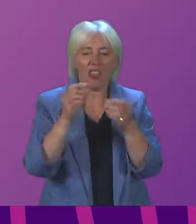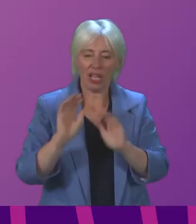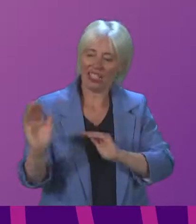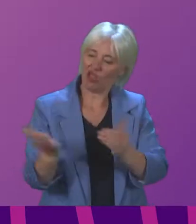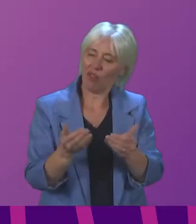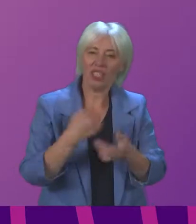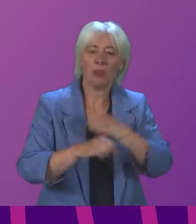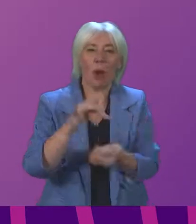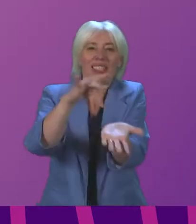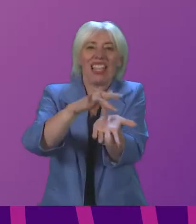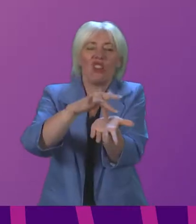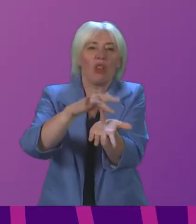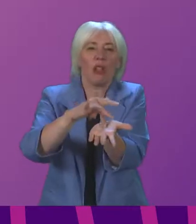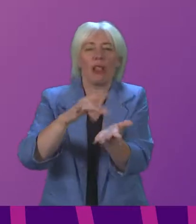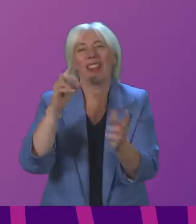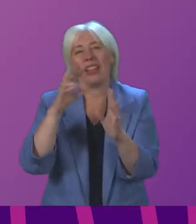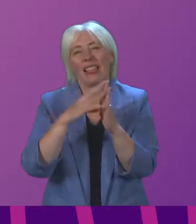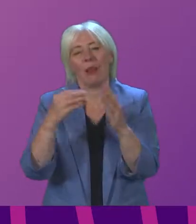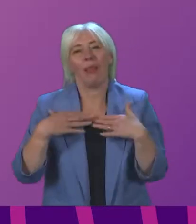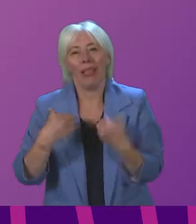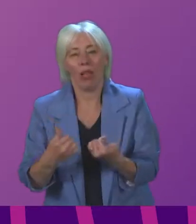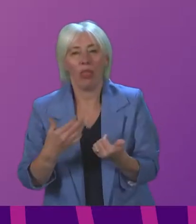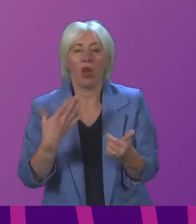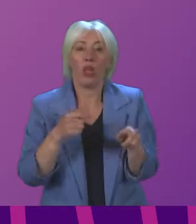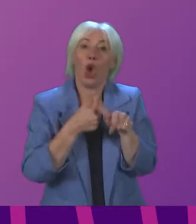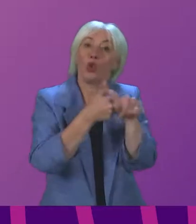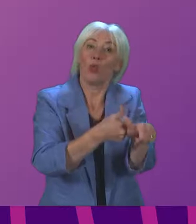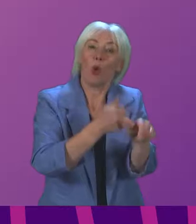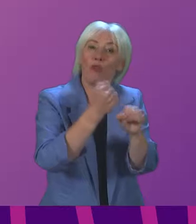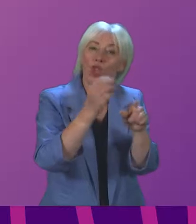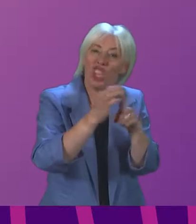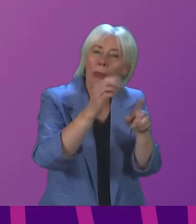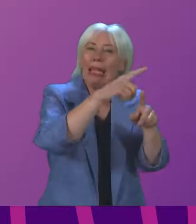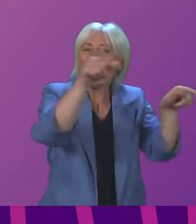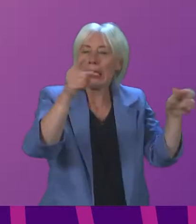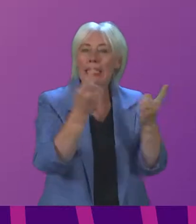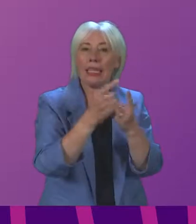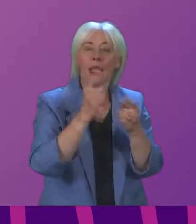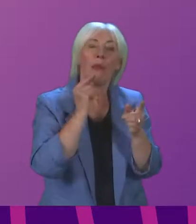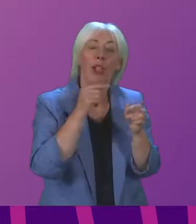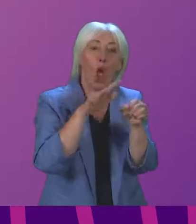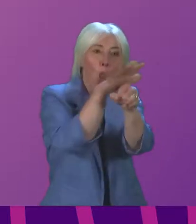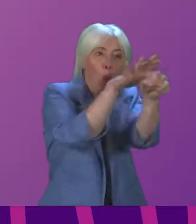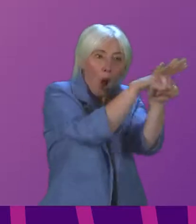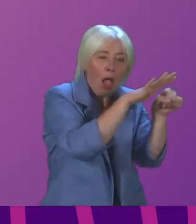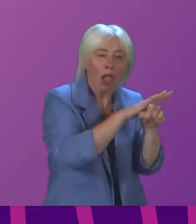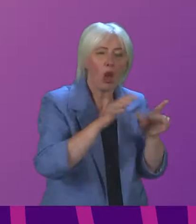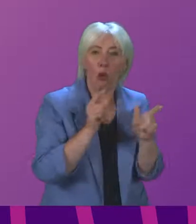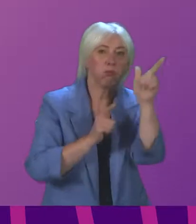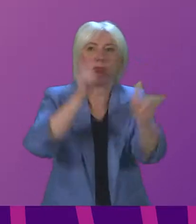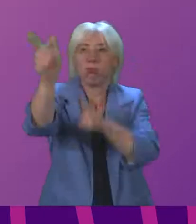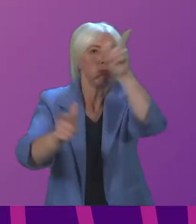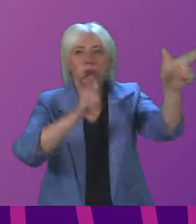health, for instance. And we need greater support for rural GPs in order that residents can be treated locally, not forced to travel greater distances